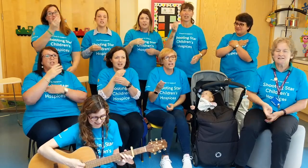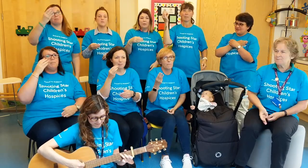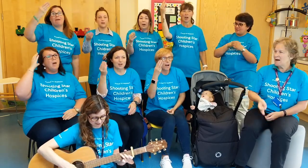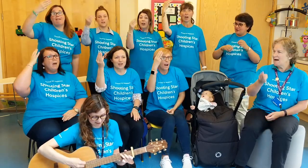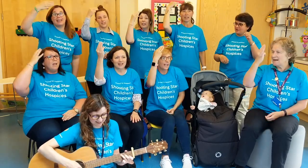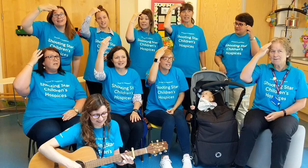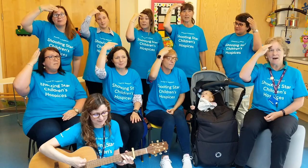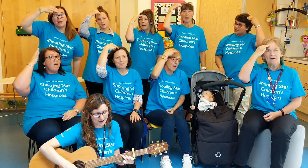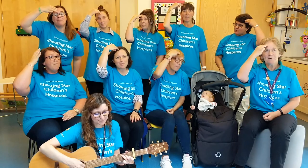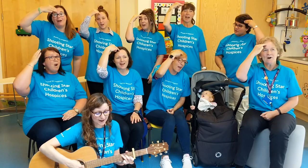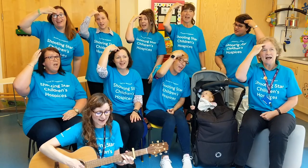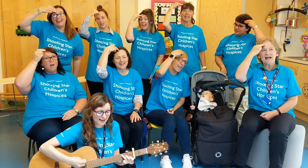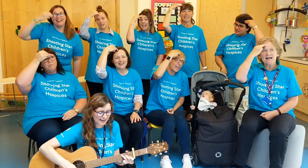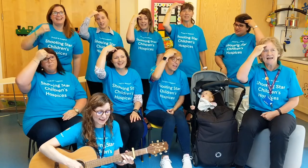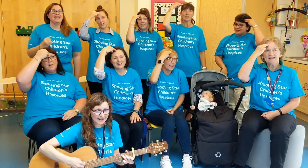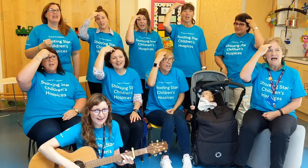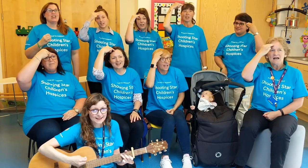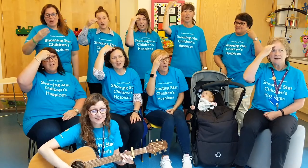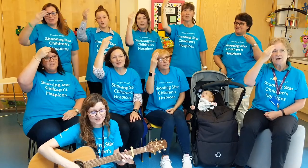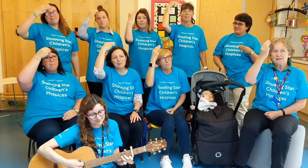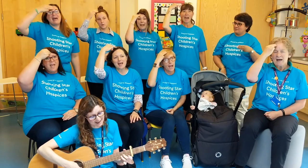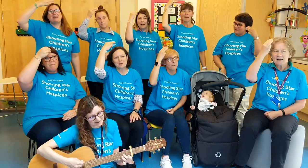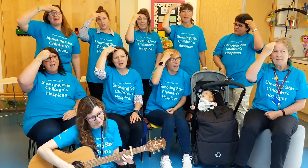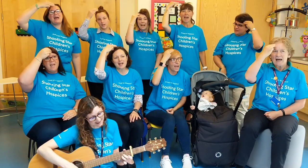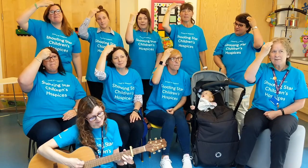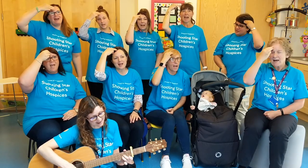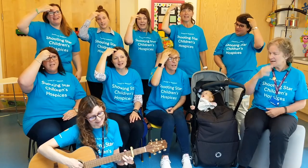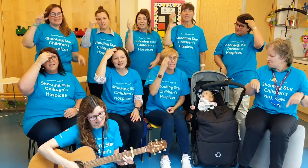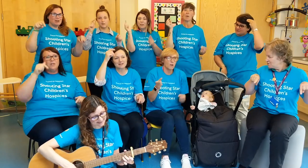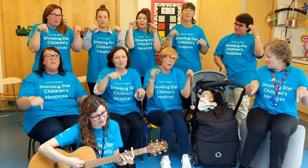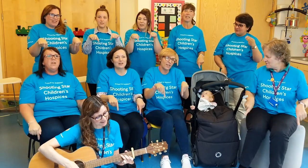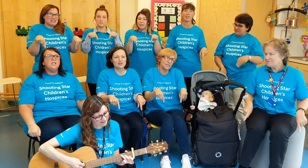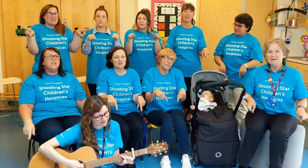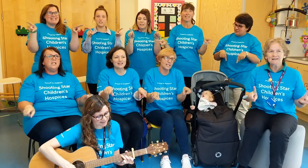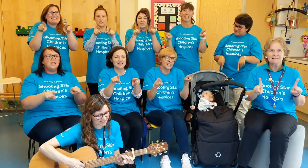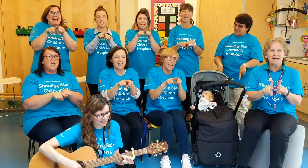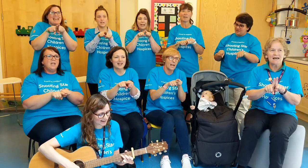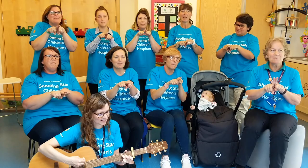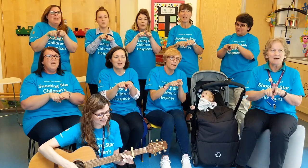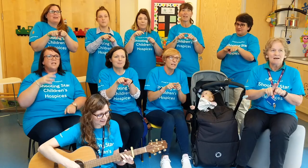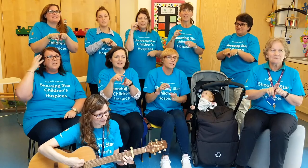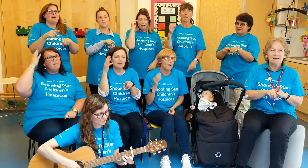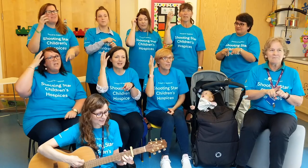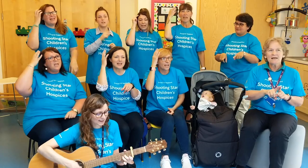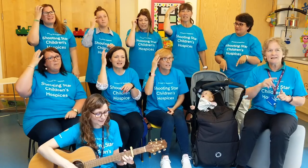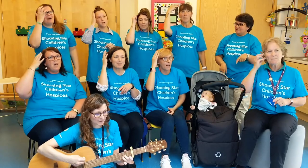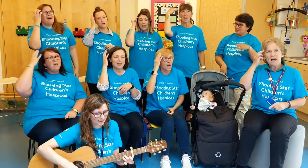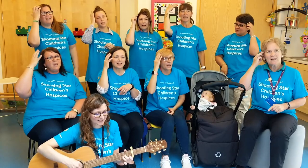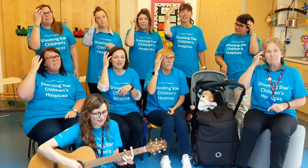cheer the bug into my brain It goes a bang bang bang until my feet do the same Something's bugging